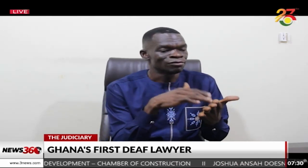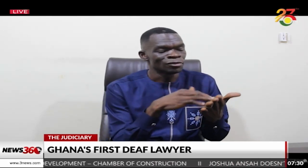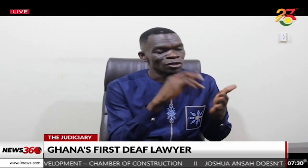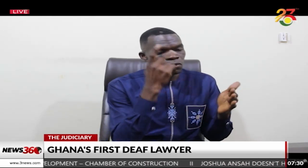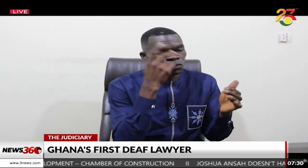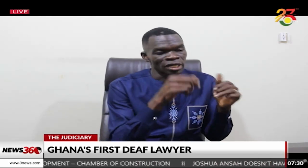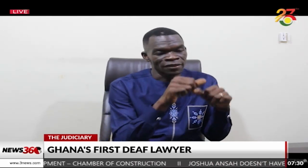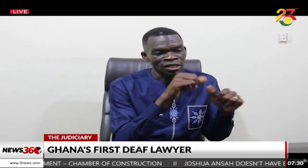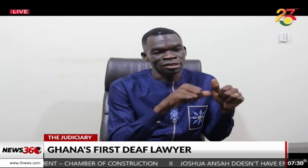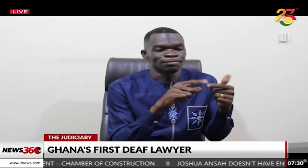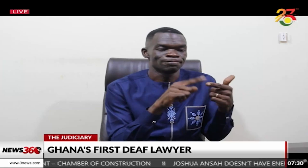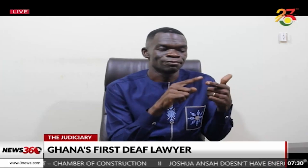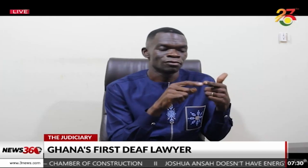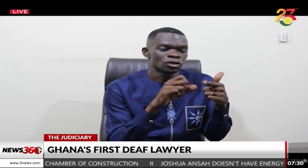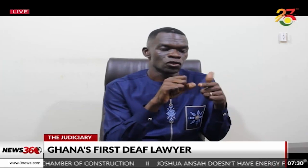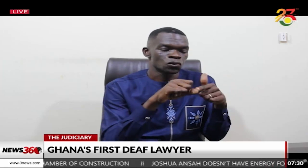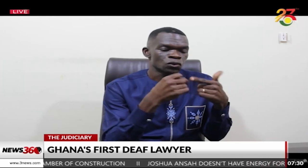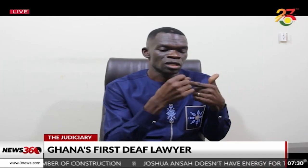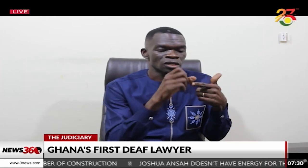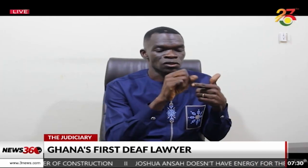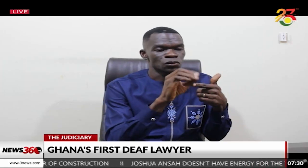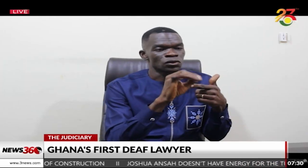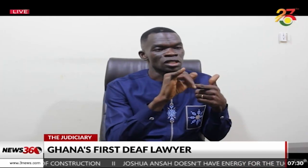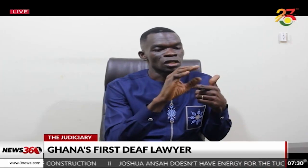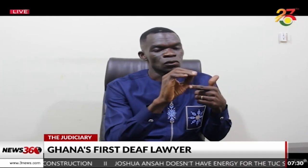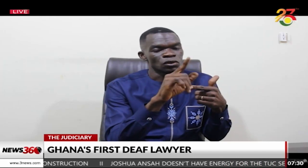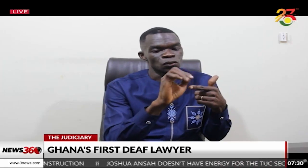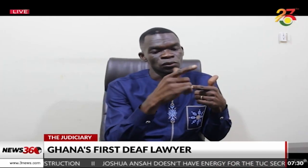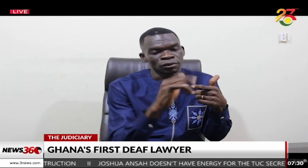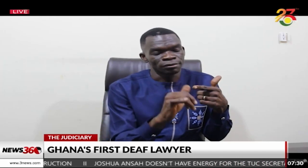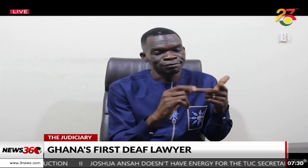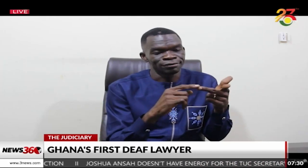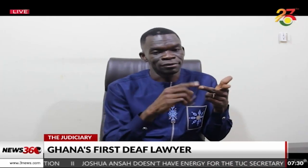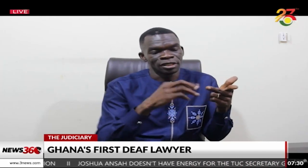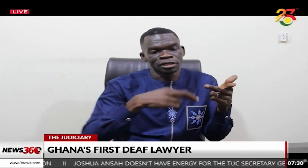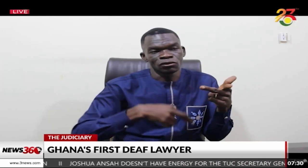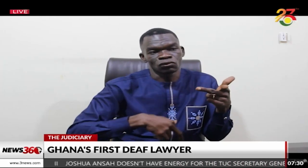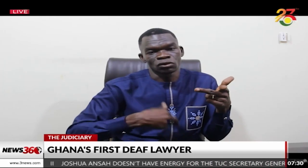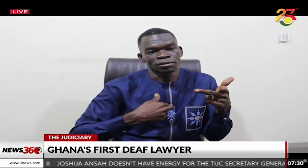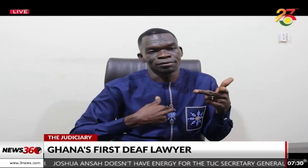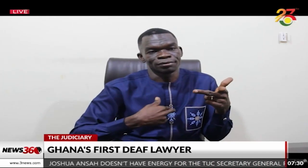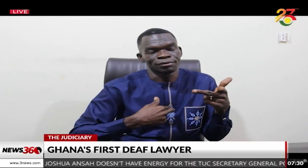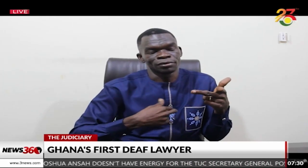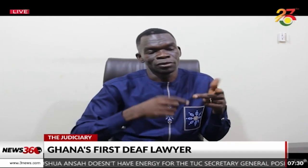where I studied political science and sociology. I also did